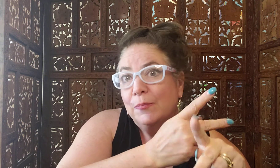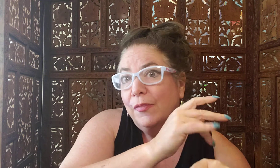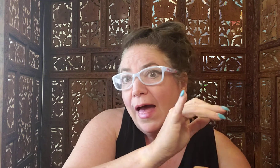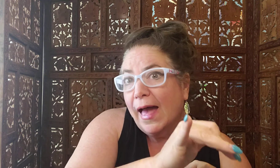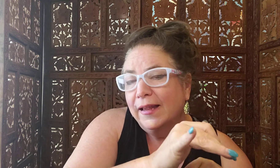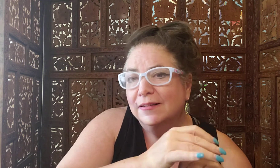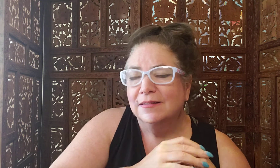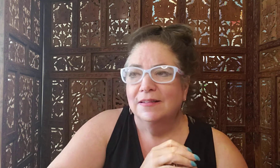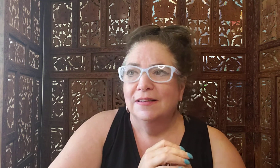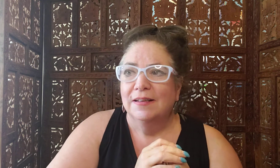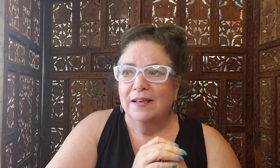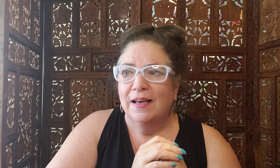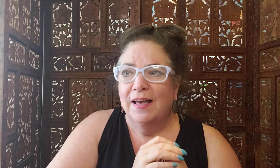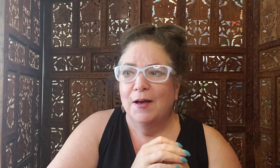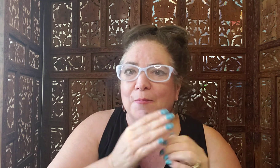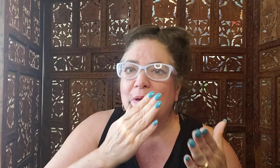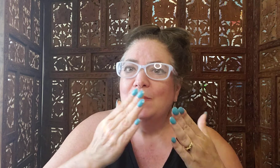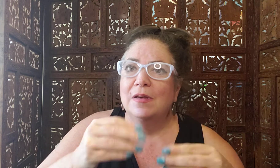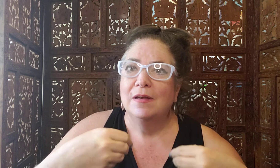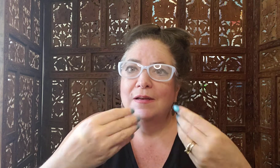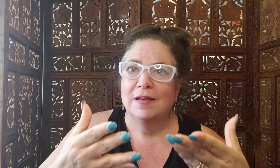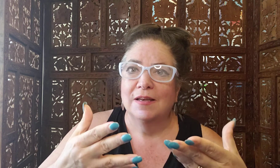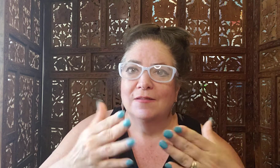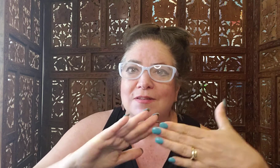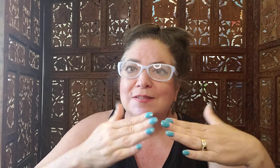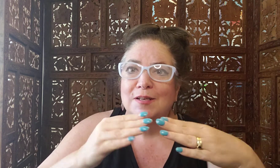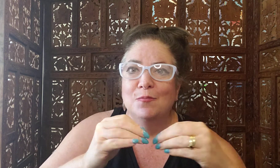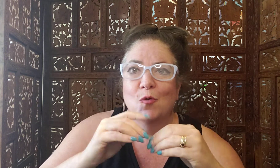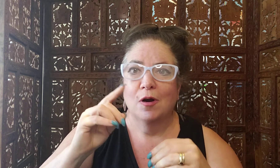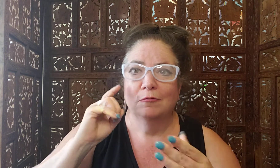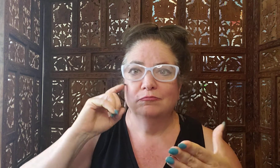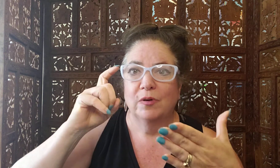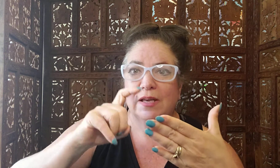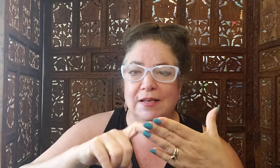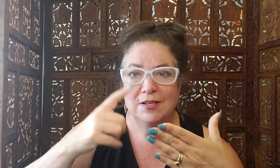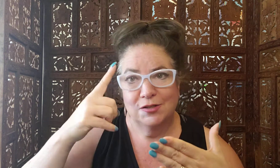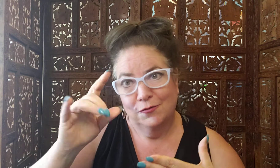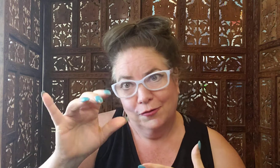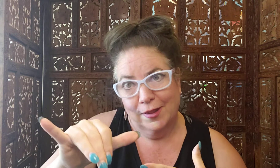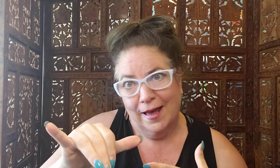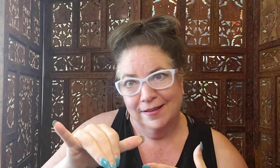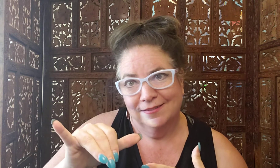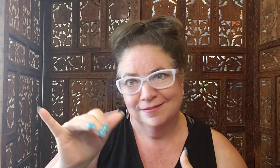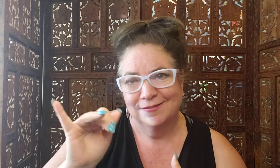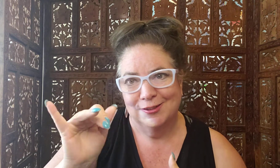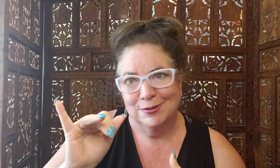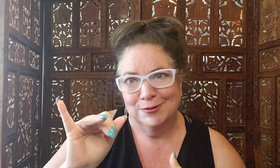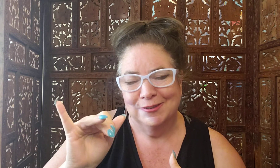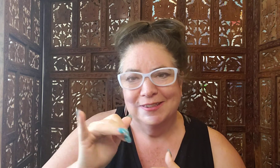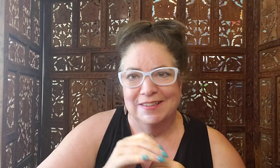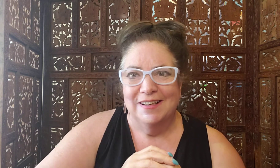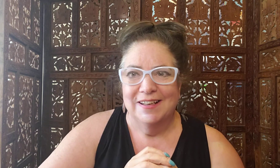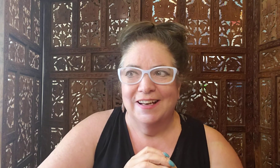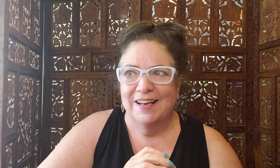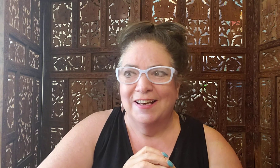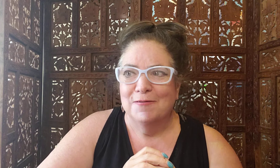that and maybe give the city more recognition for that too. Um,